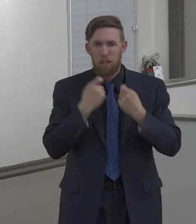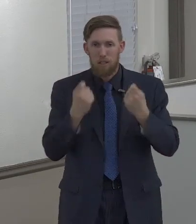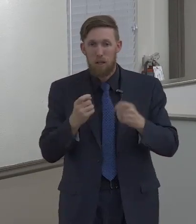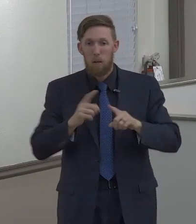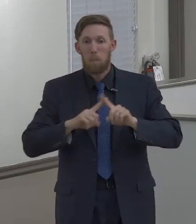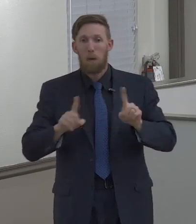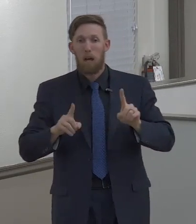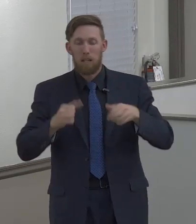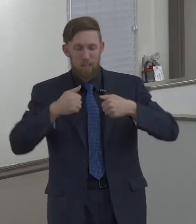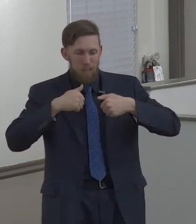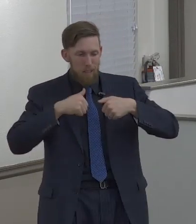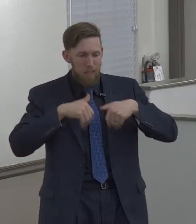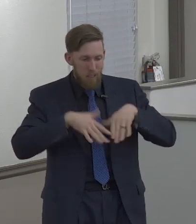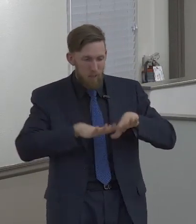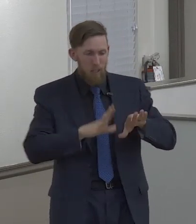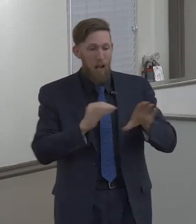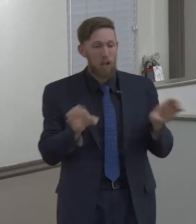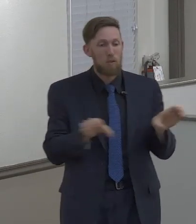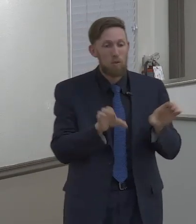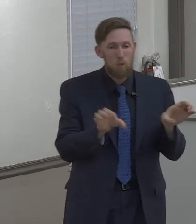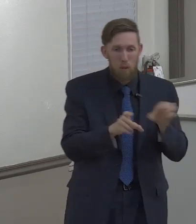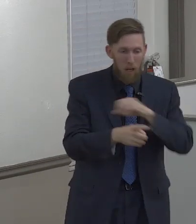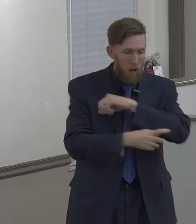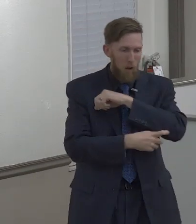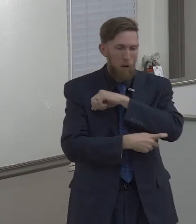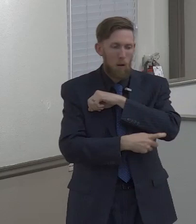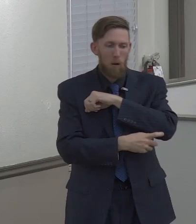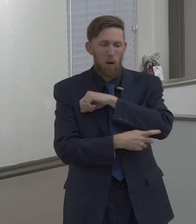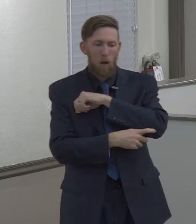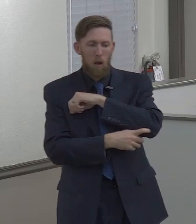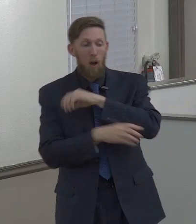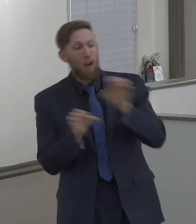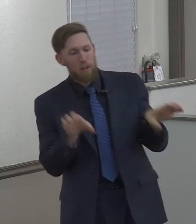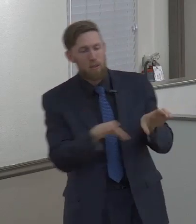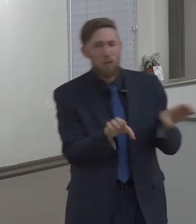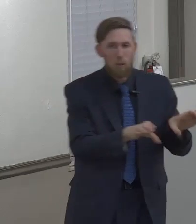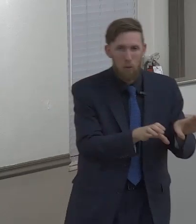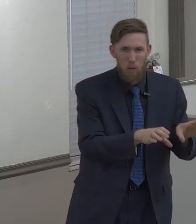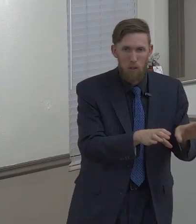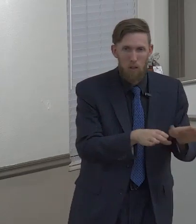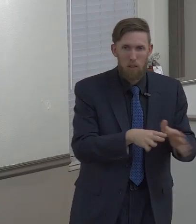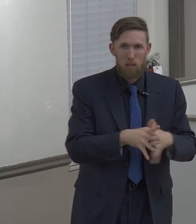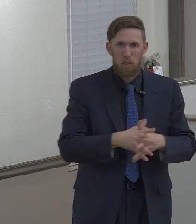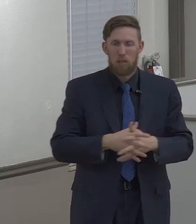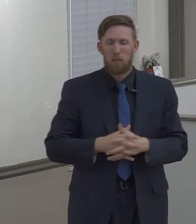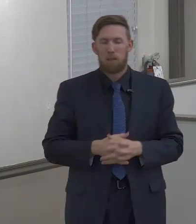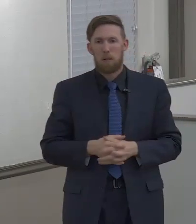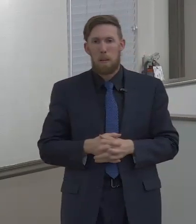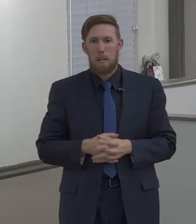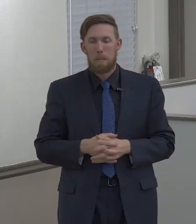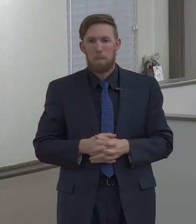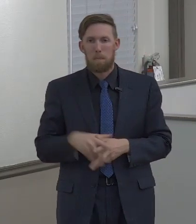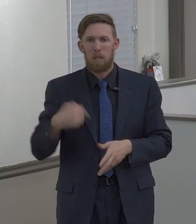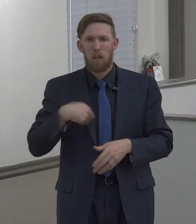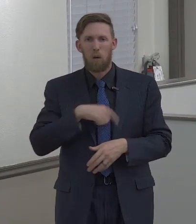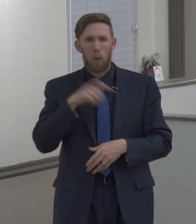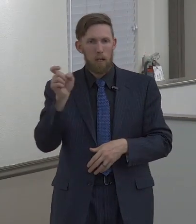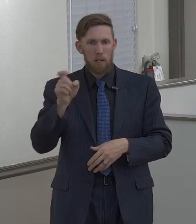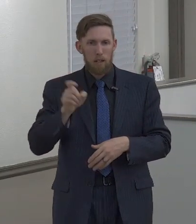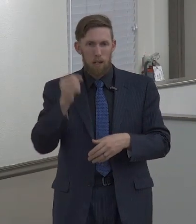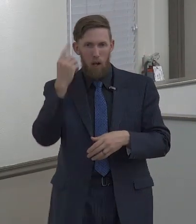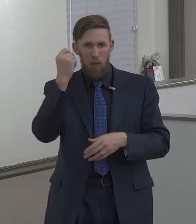of itself isn't a sin. It's the succumbing to the temptation. It's the giving in to the temptation when things become sin. And